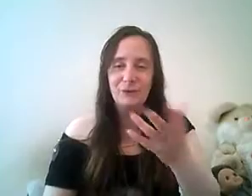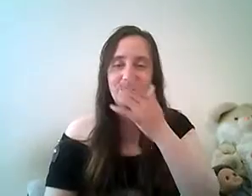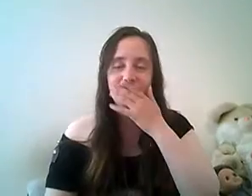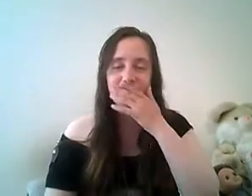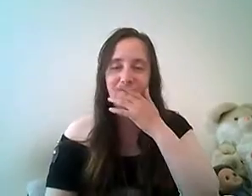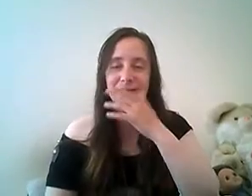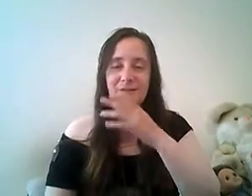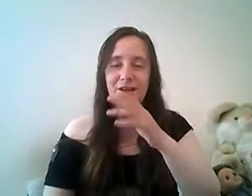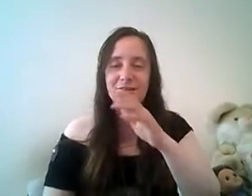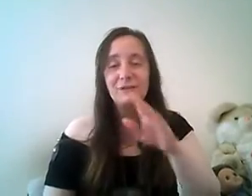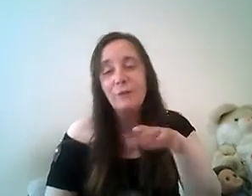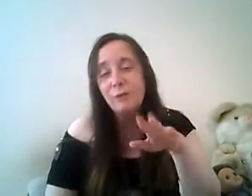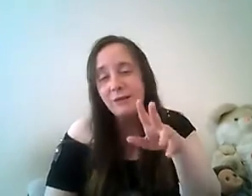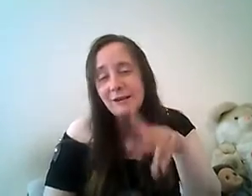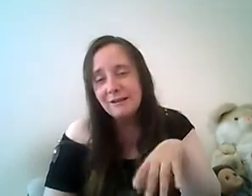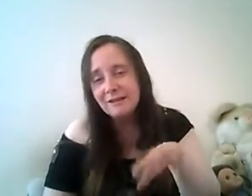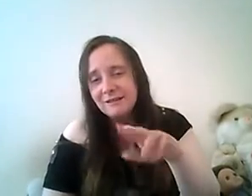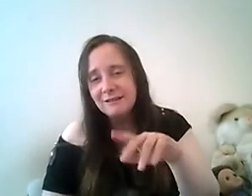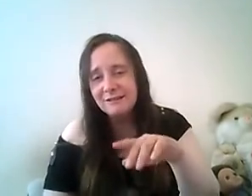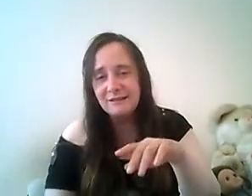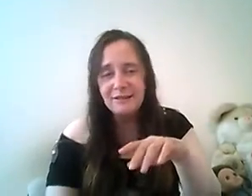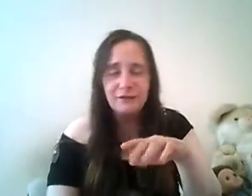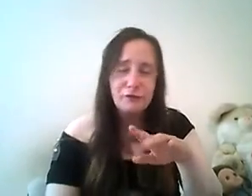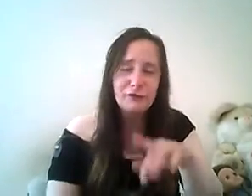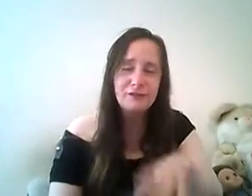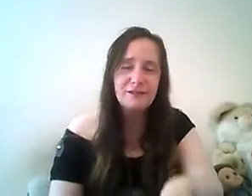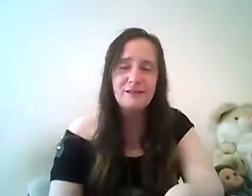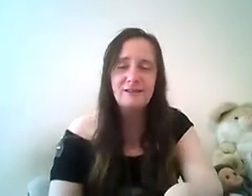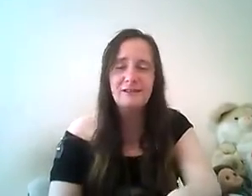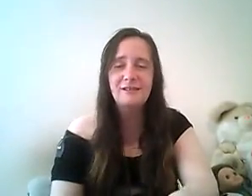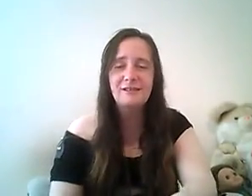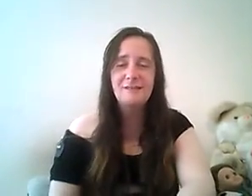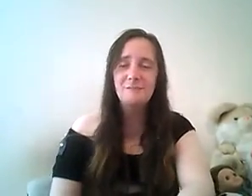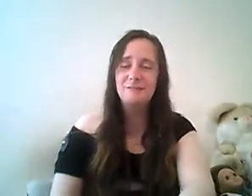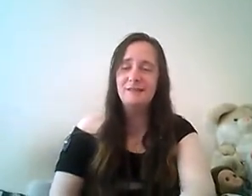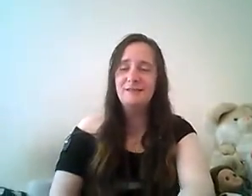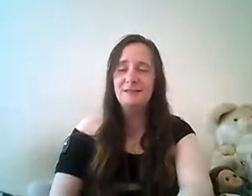so she actually told dina the truth said they did to say to dina